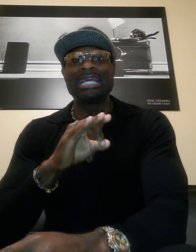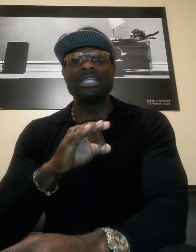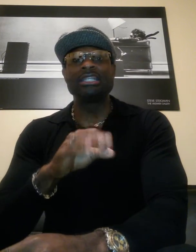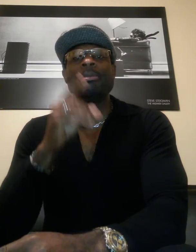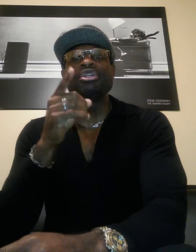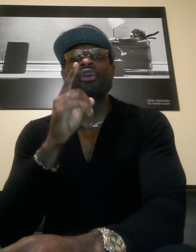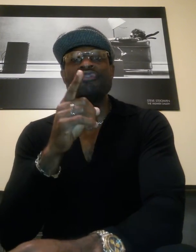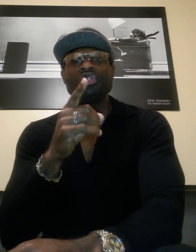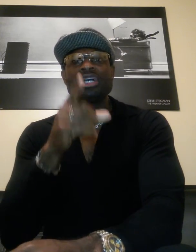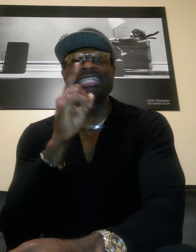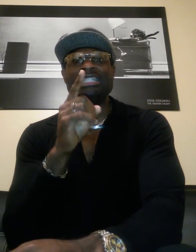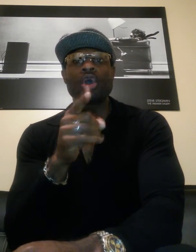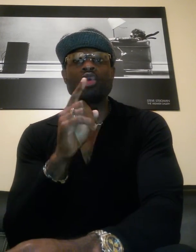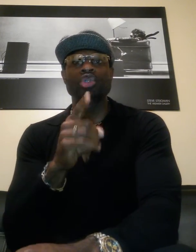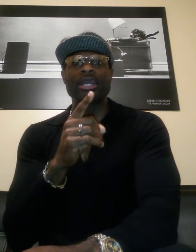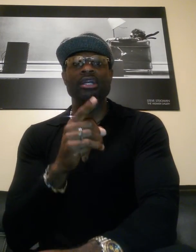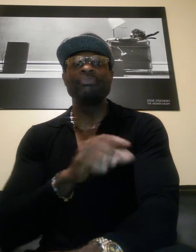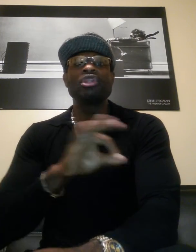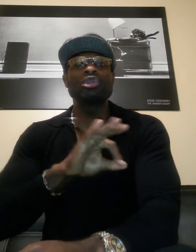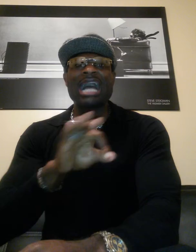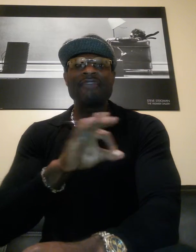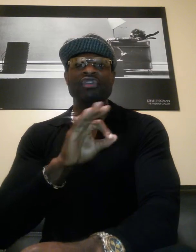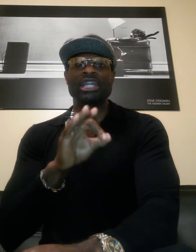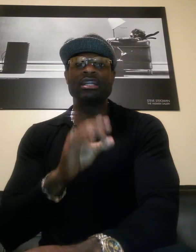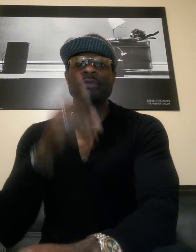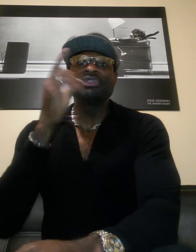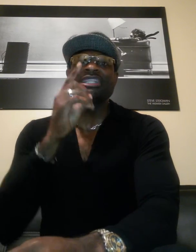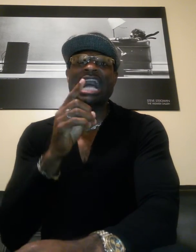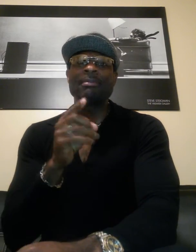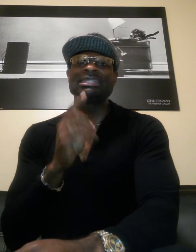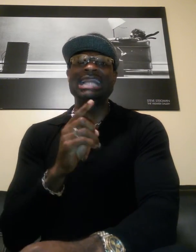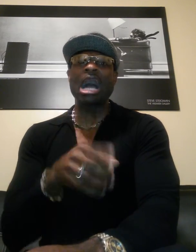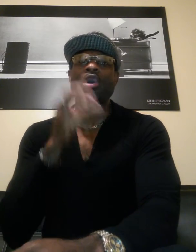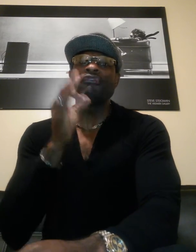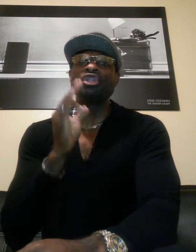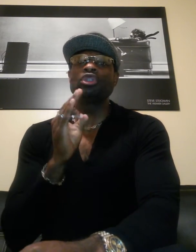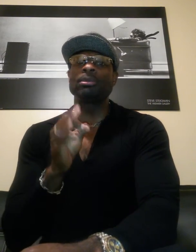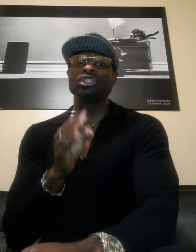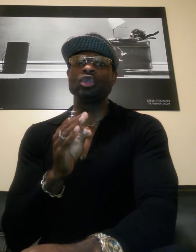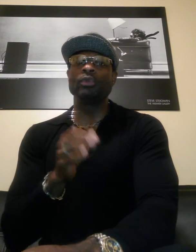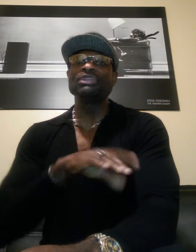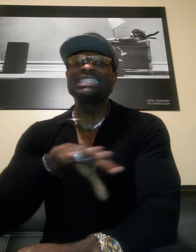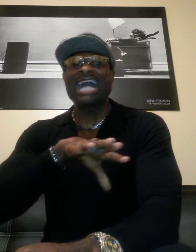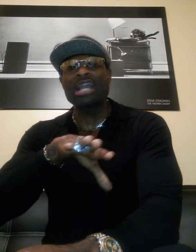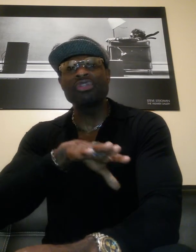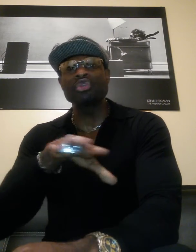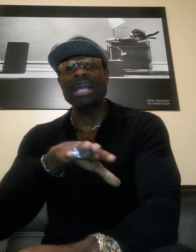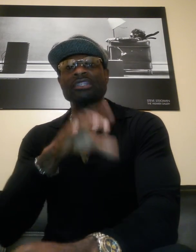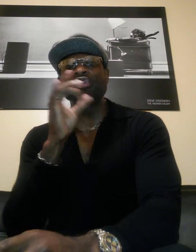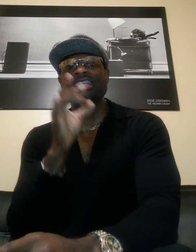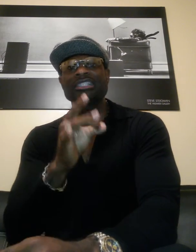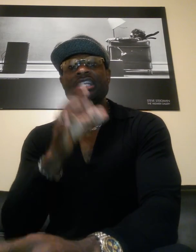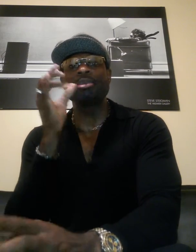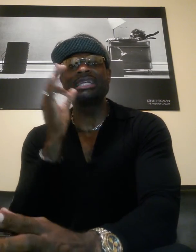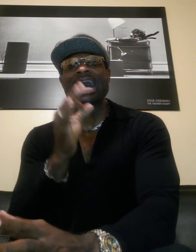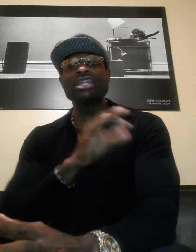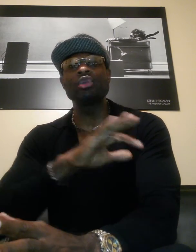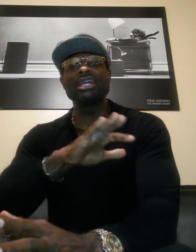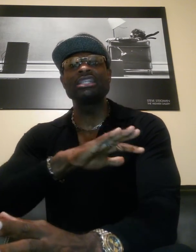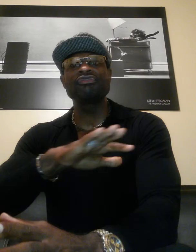things, but in your future, he still holds greater. No time for later. The time is now for you to pursue. Stay hot on the tracks of your destiny and pray, God, don't let this